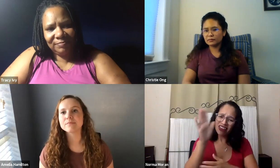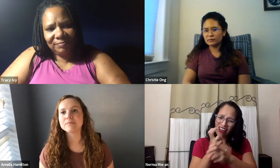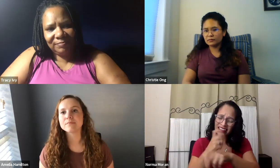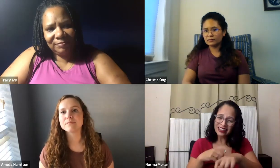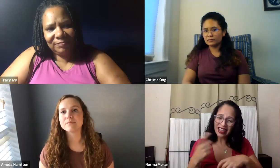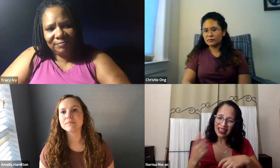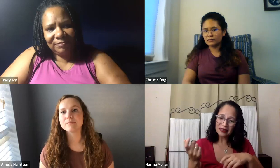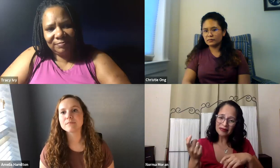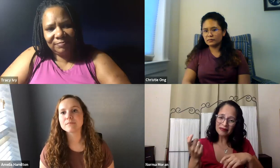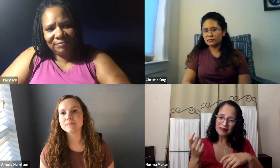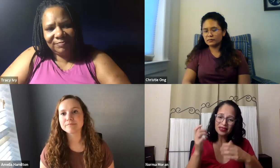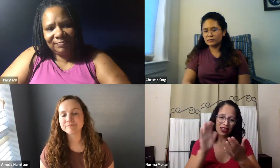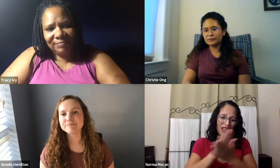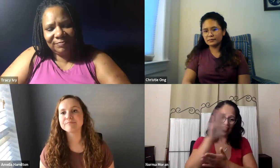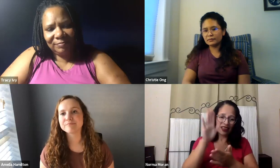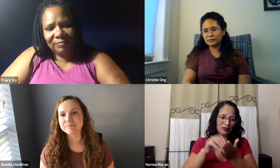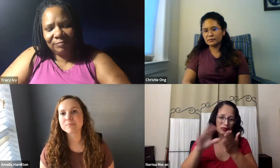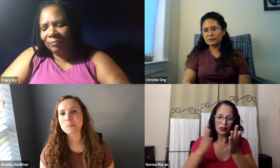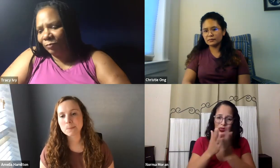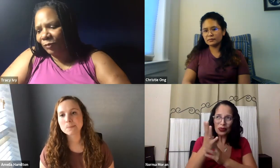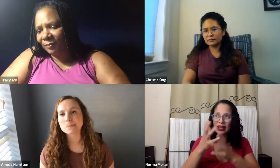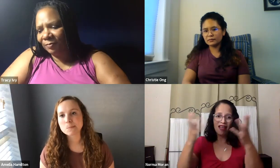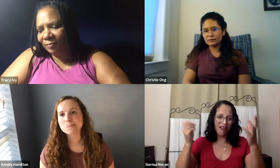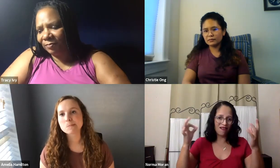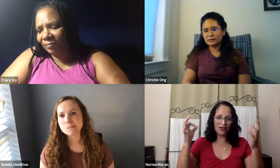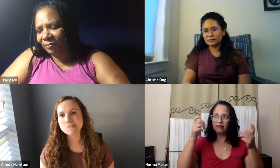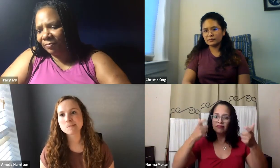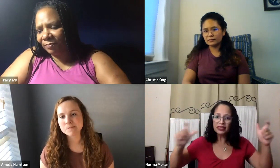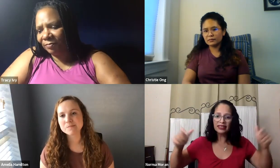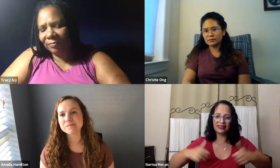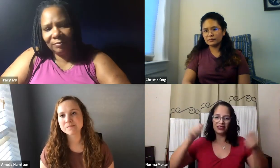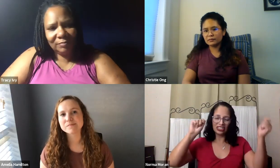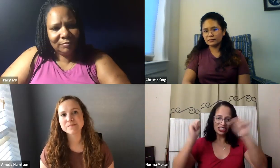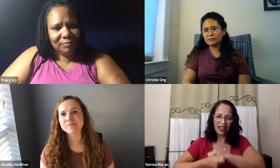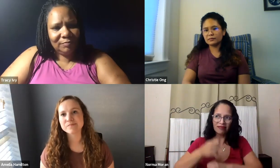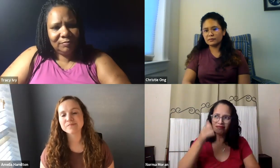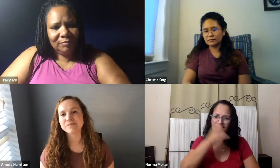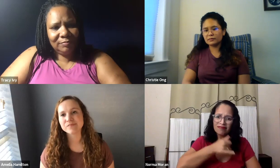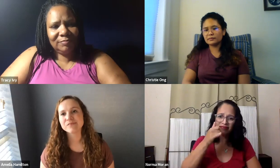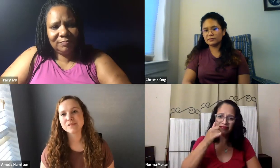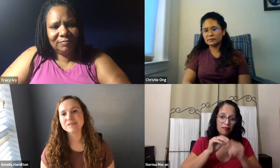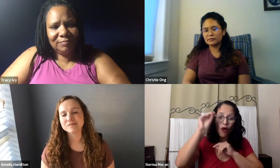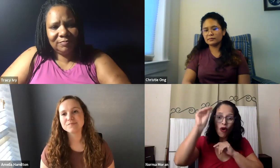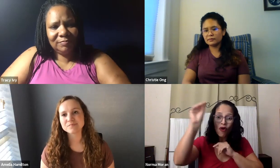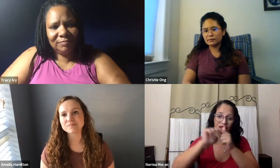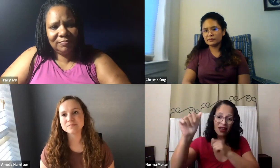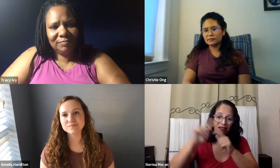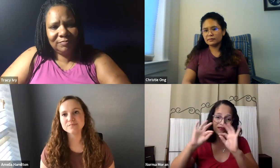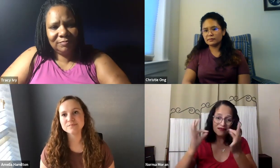always in my head, but I didn't recognize college is a tough time. College students go through very large life